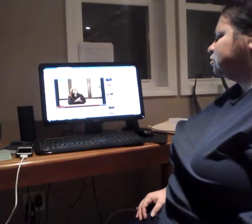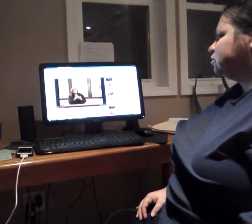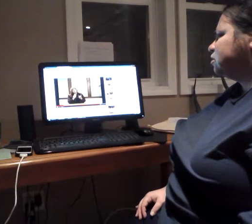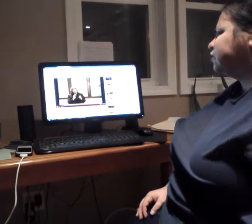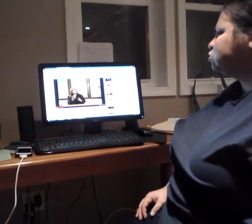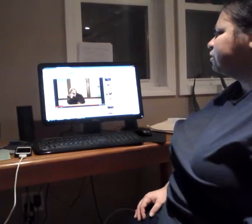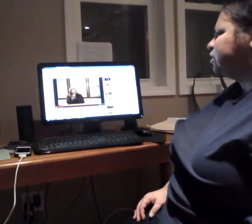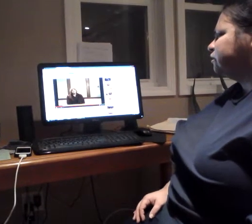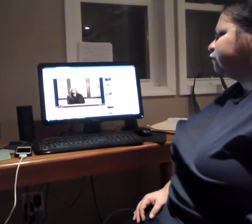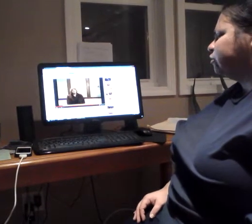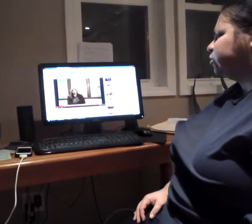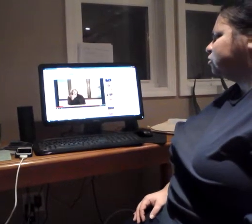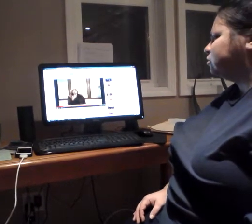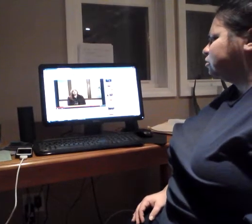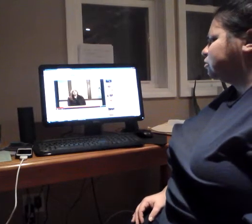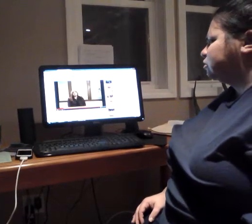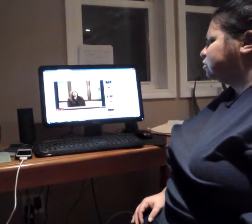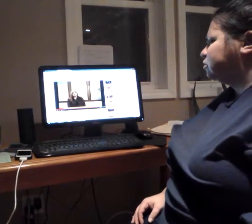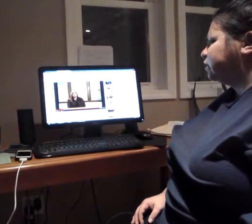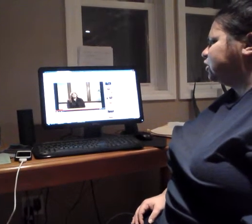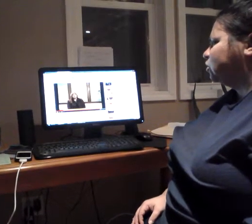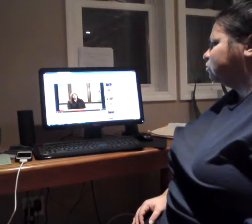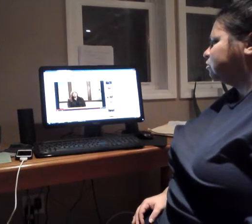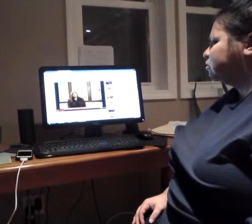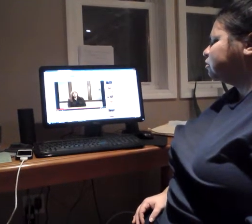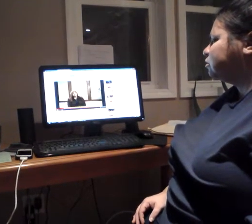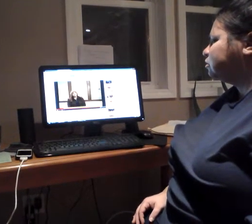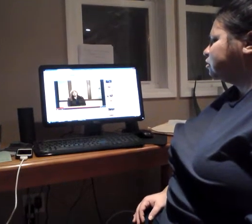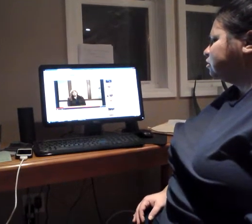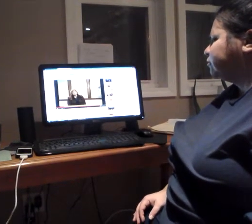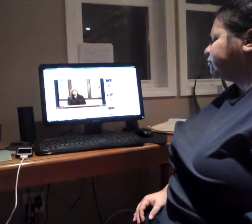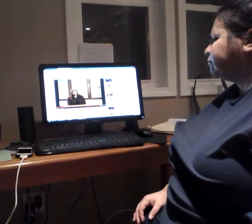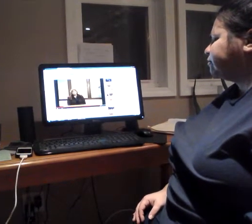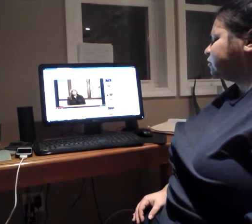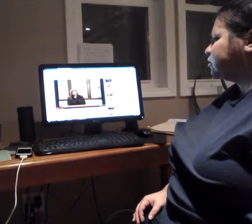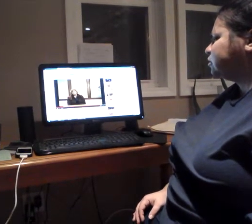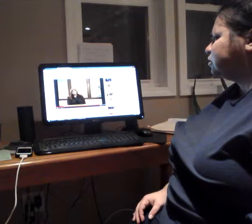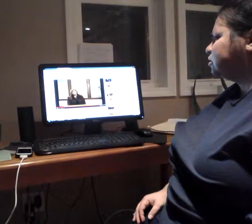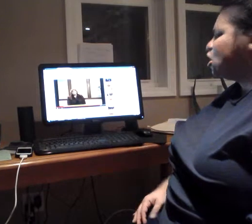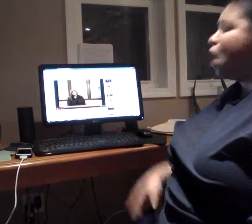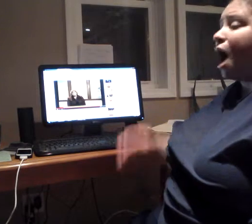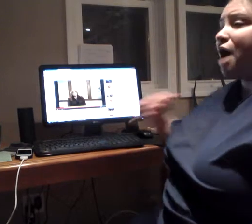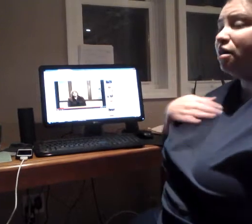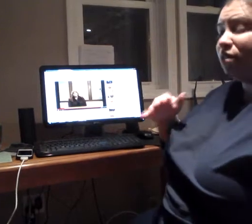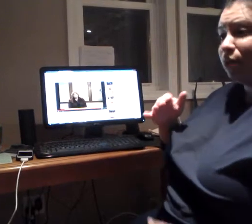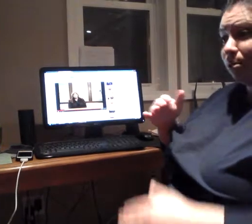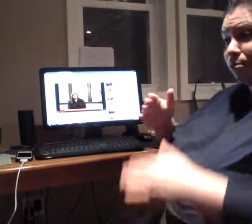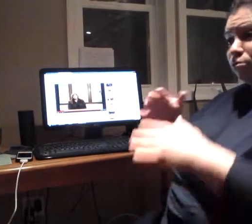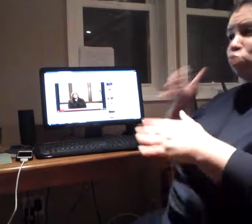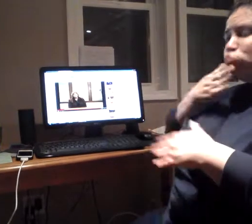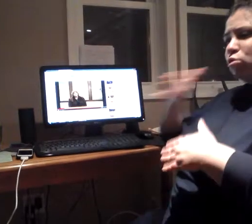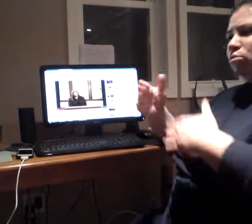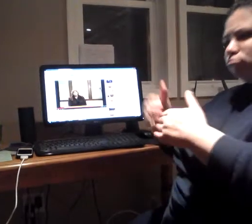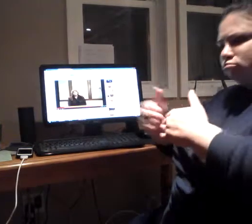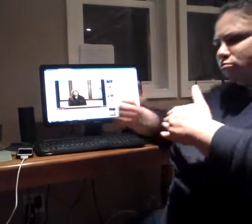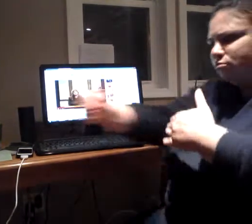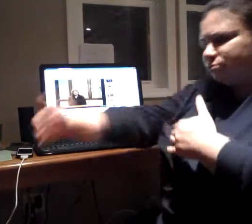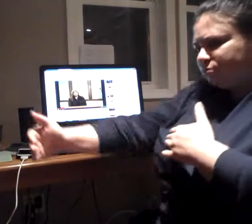I just wanted to inform you thank you well I think that this will be a good step forward and we can kind of set up an appointment with FlexWorks